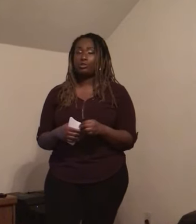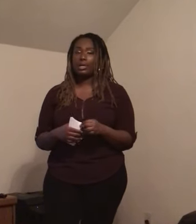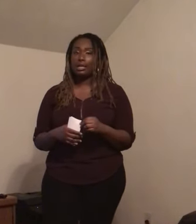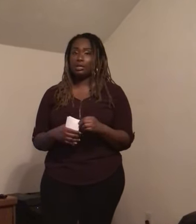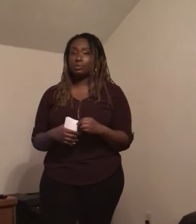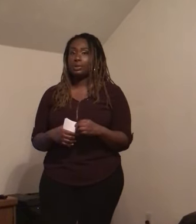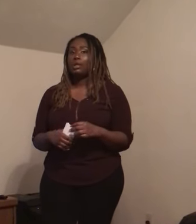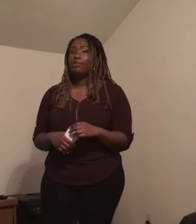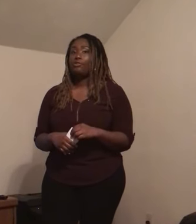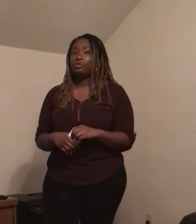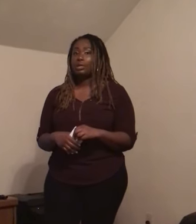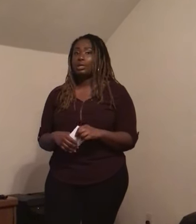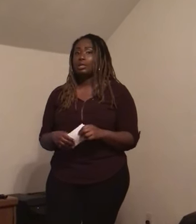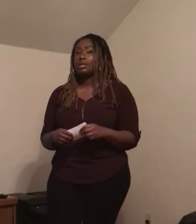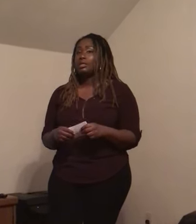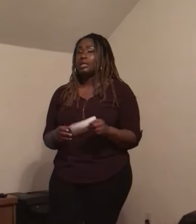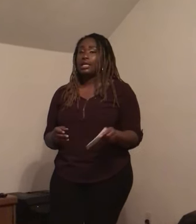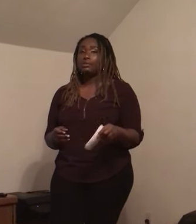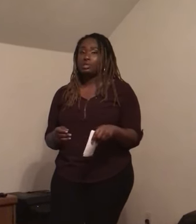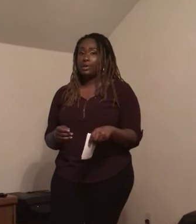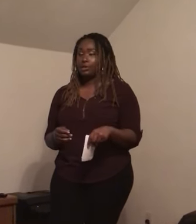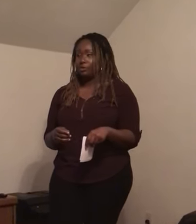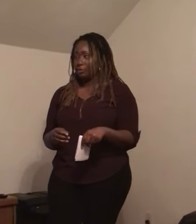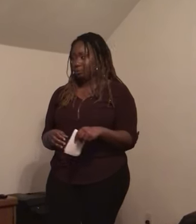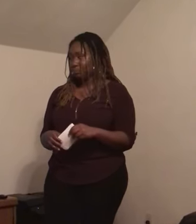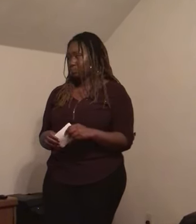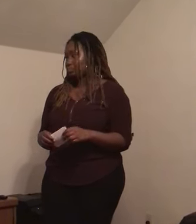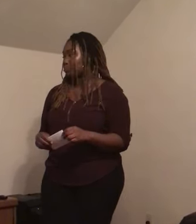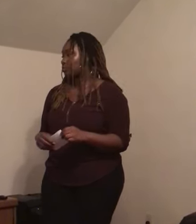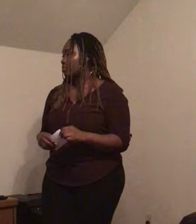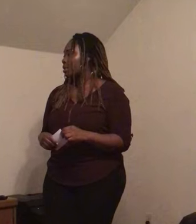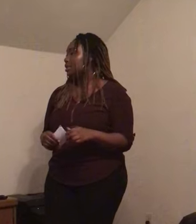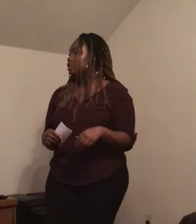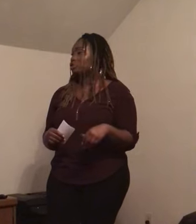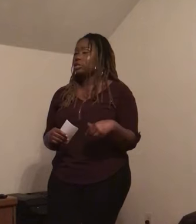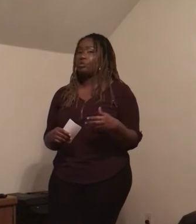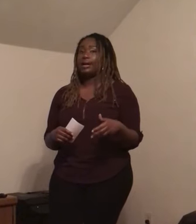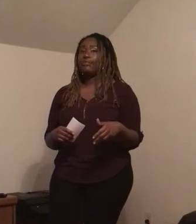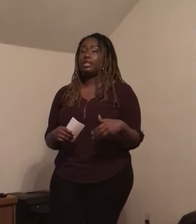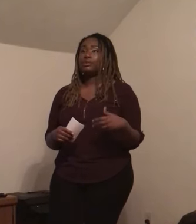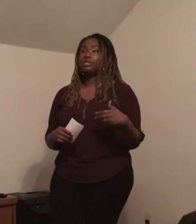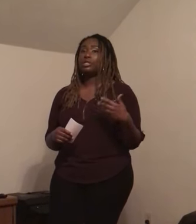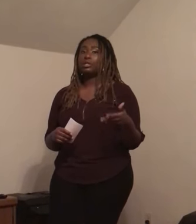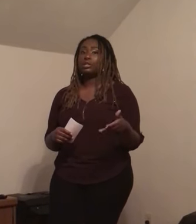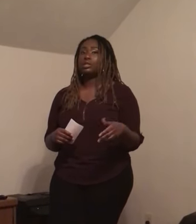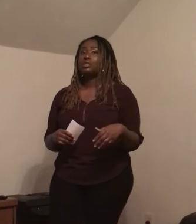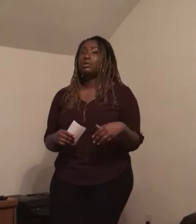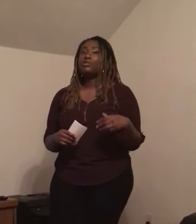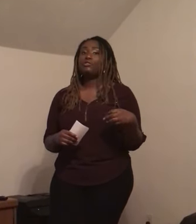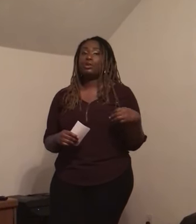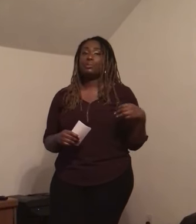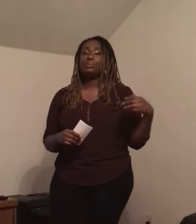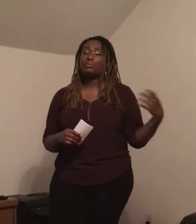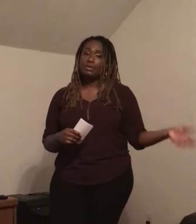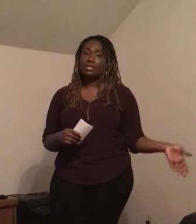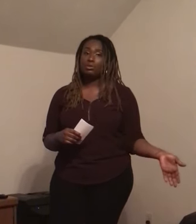curriculum for K through 12. It should be quiet for them to learn from preschool